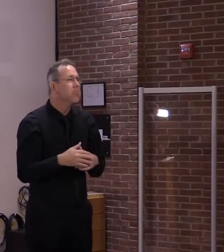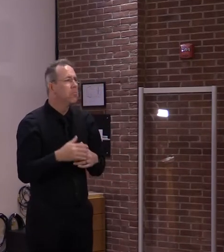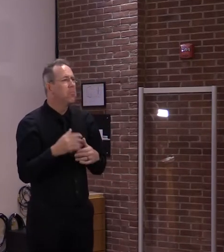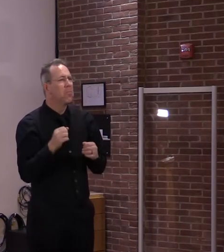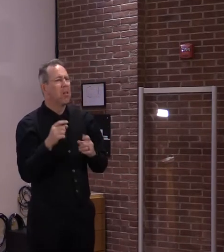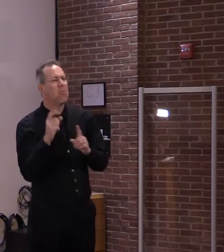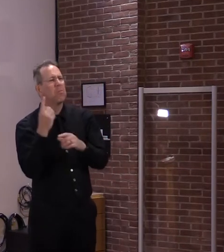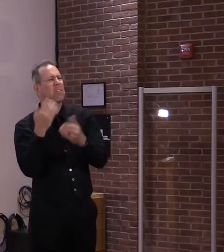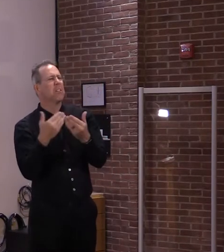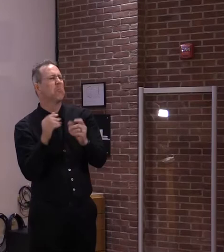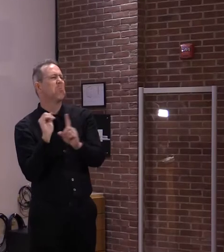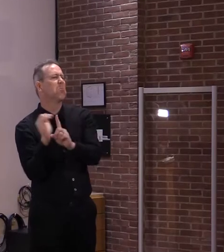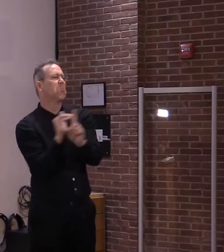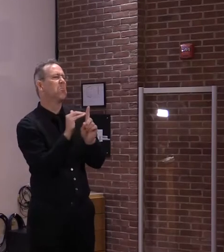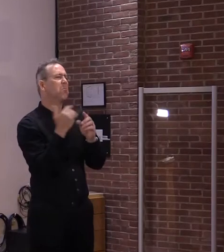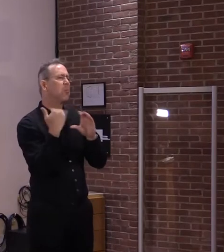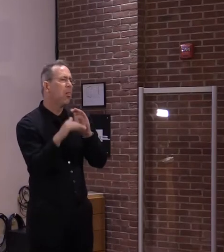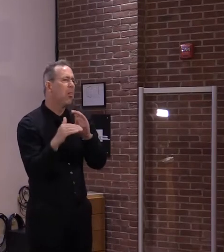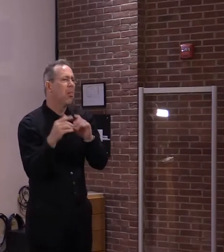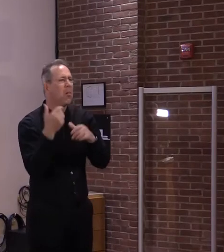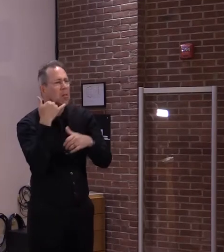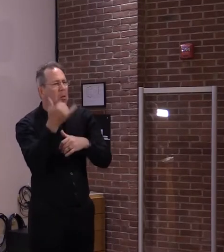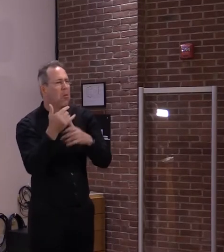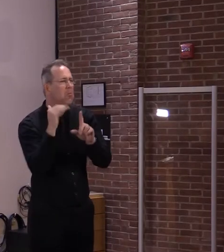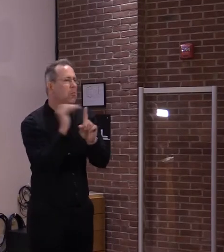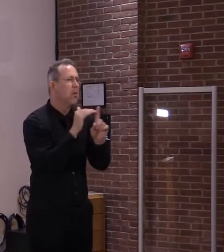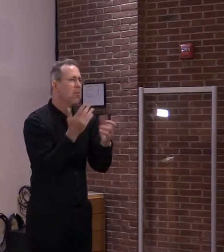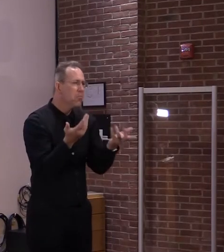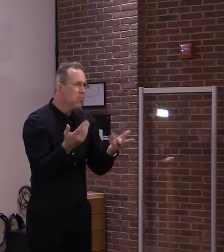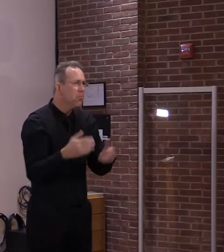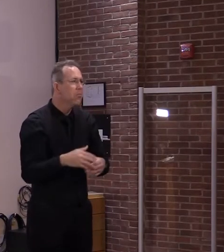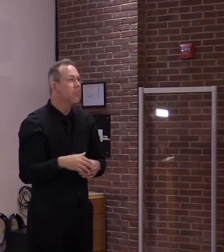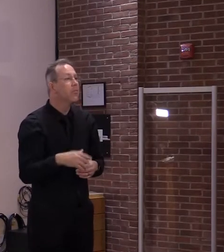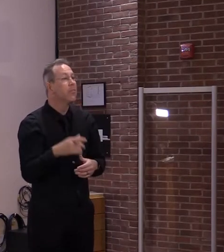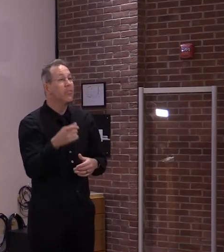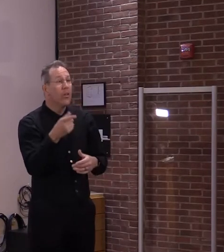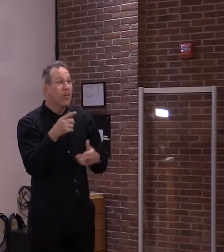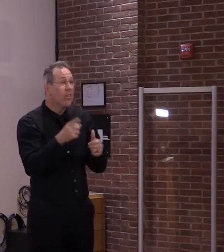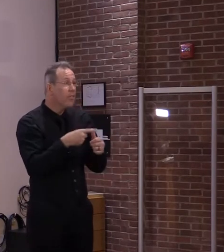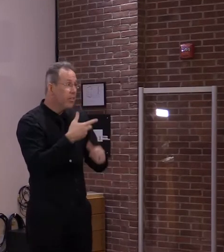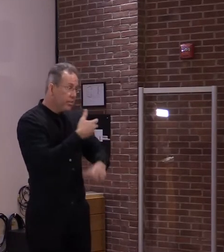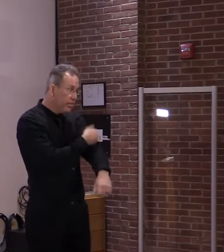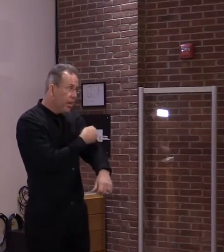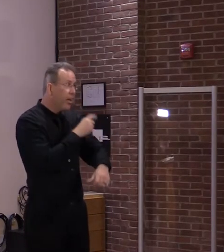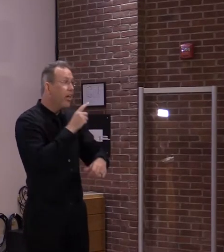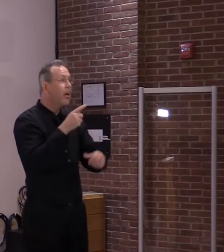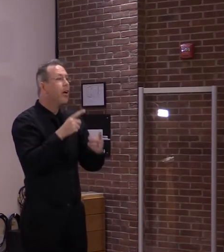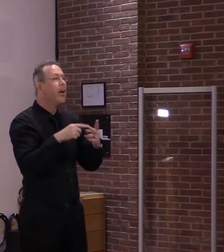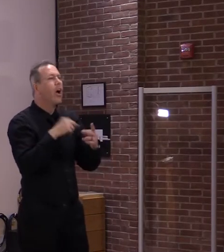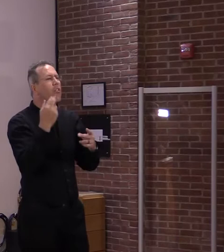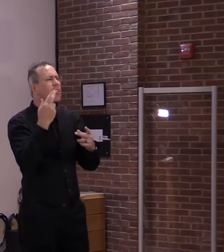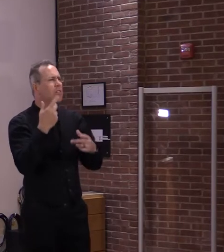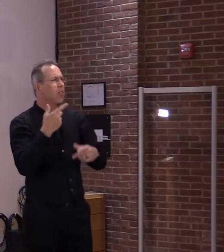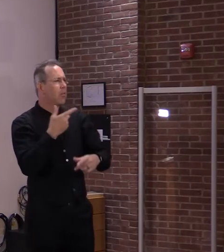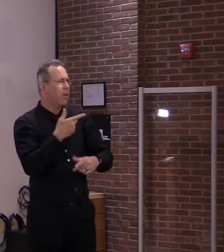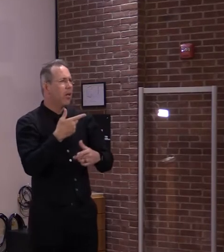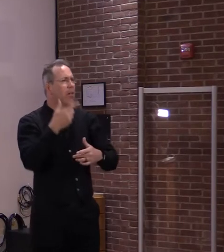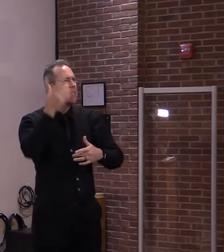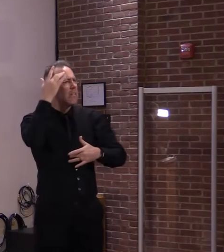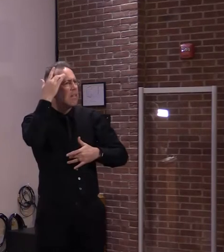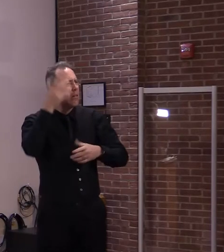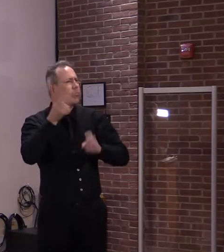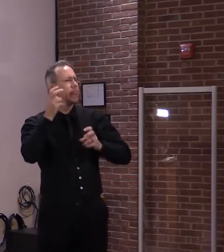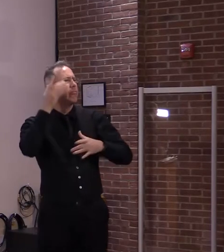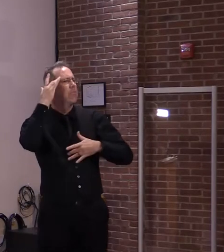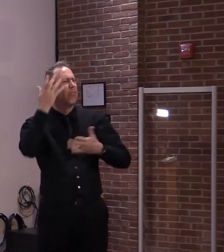be illness in a person in between the two doses. So them waiting longer period of time before they